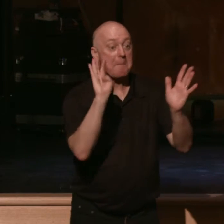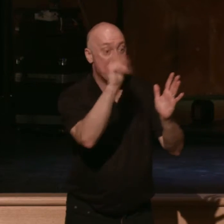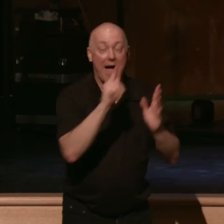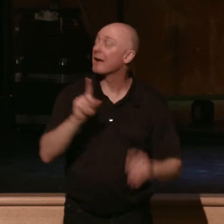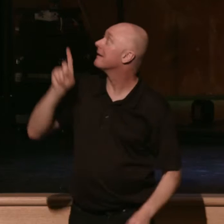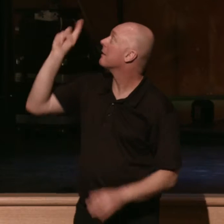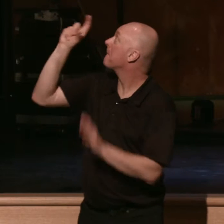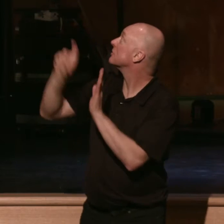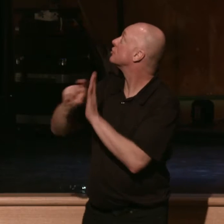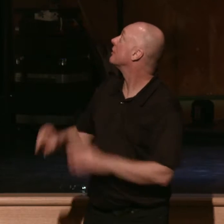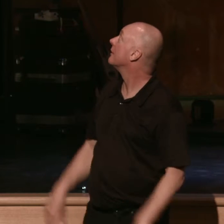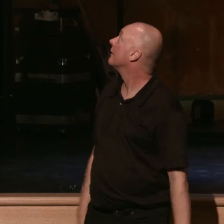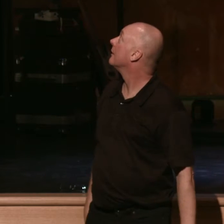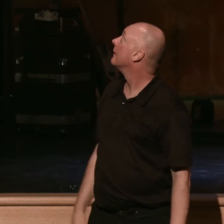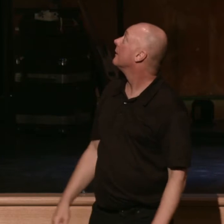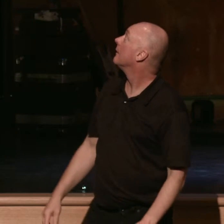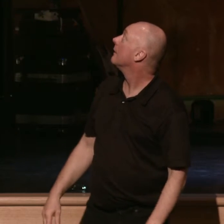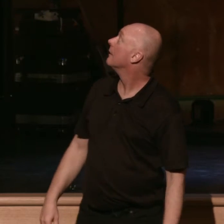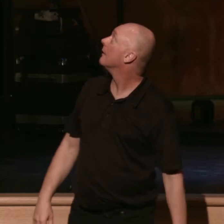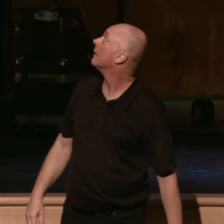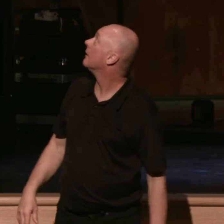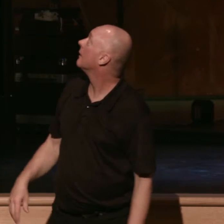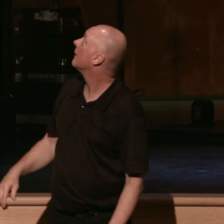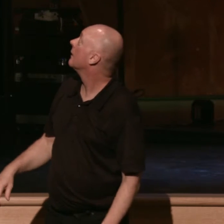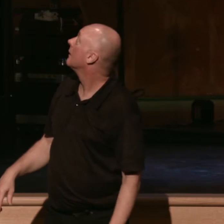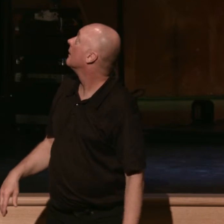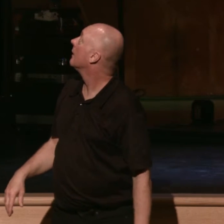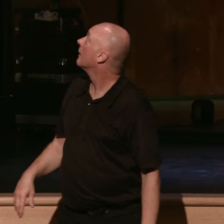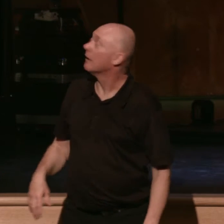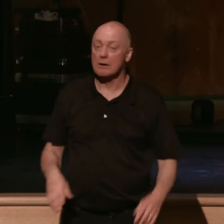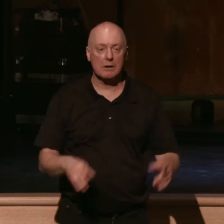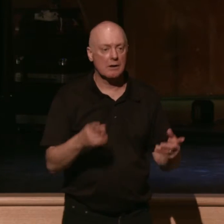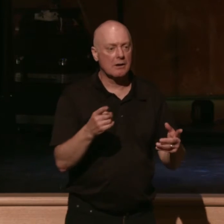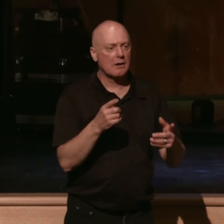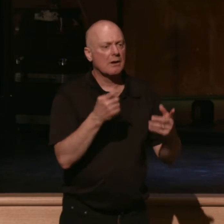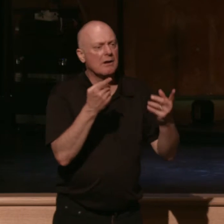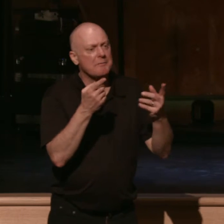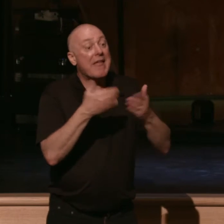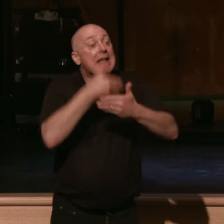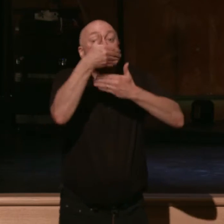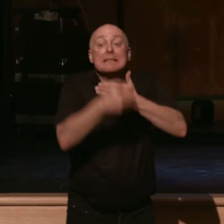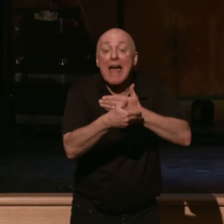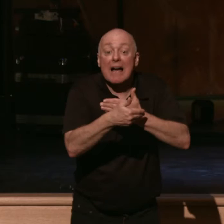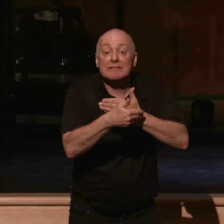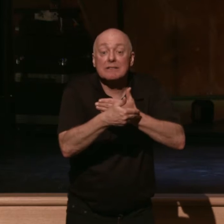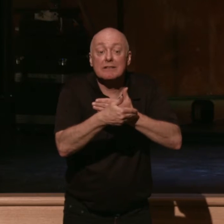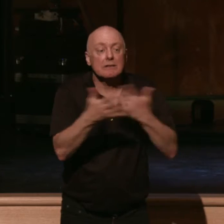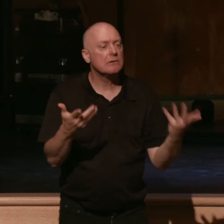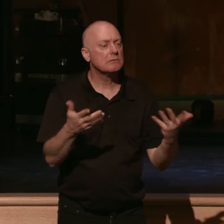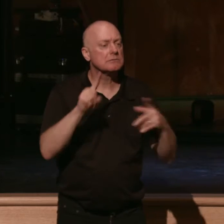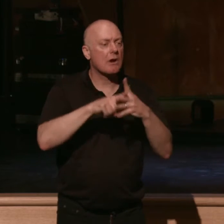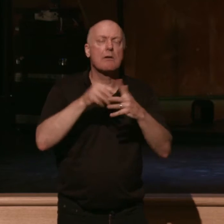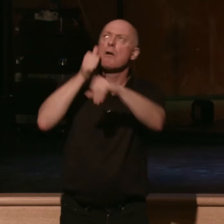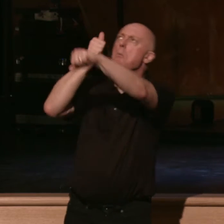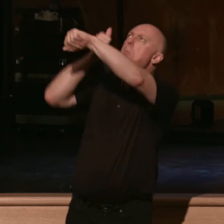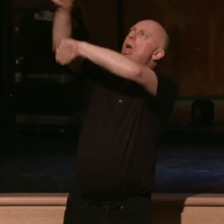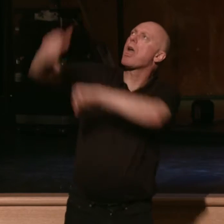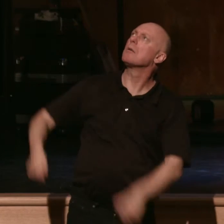more in complaining and see more loss? When you're faced with God's character, here's the next thing you do. want to accuse that character. The Lord hates us.